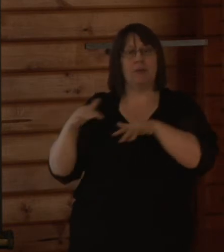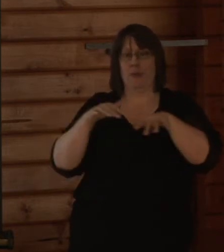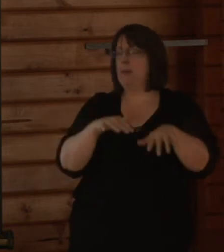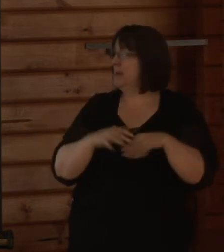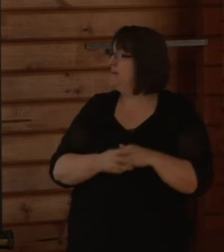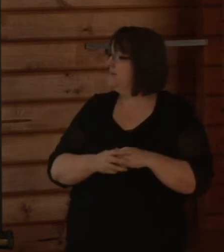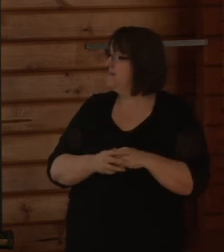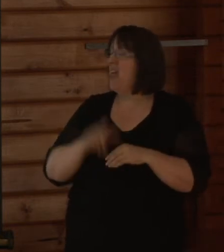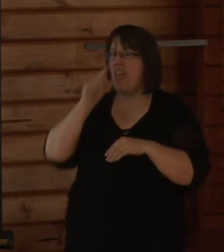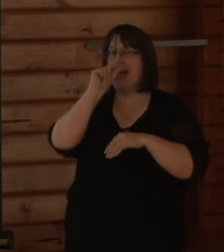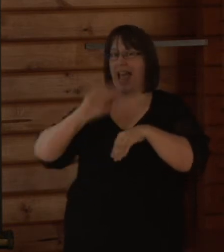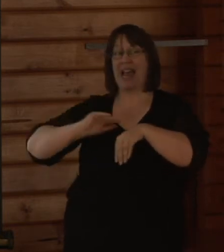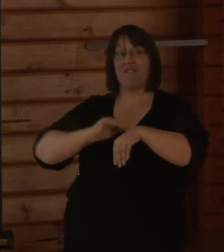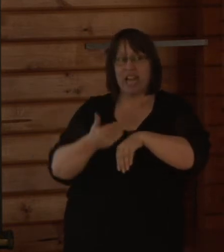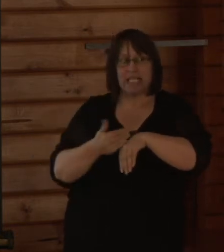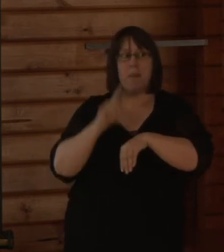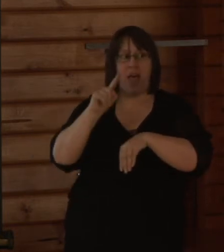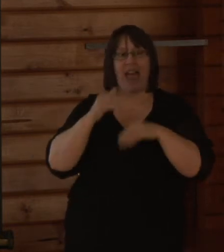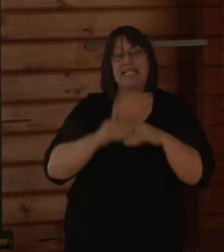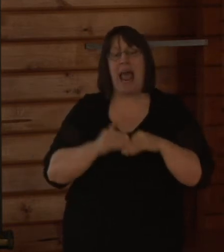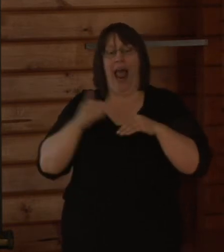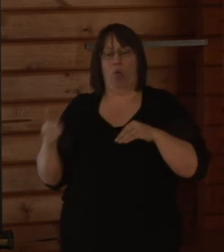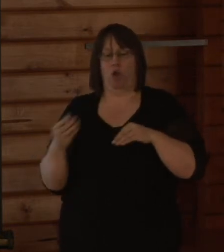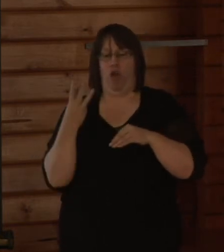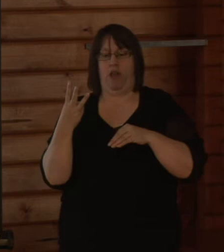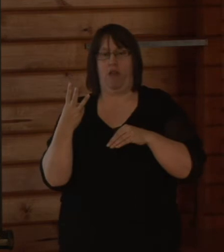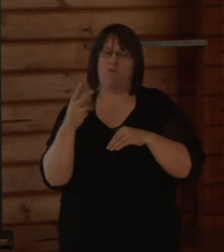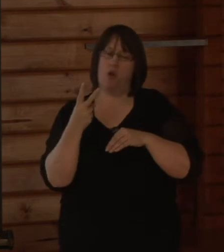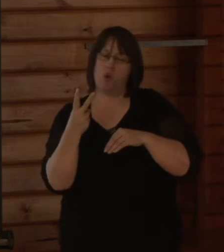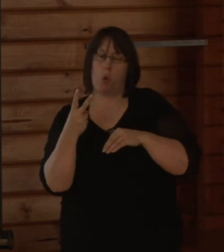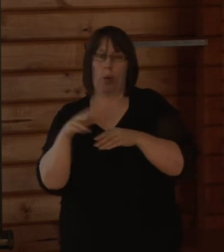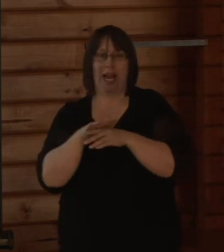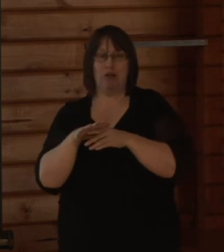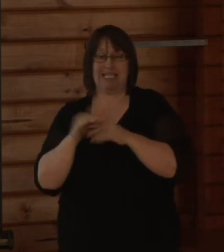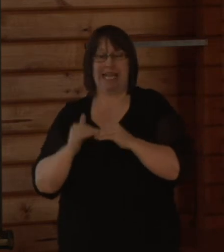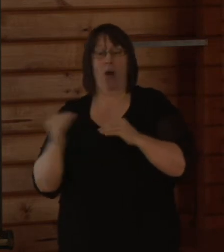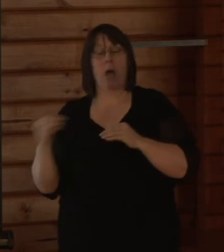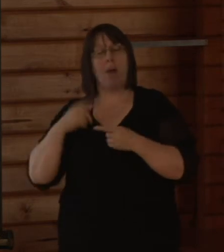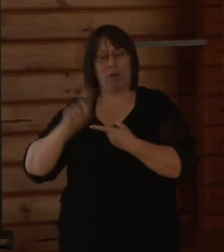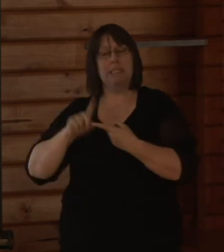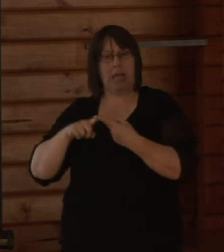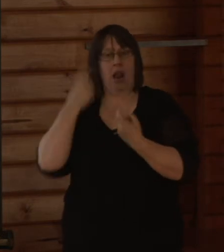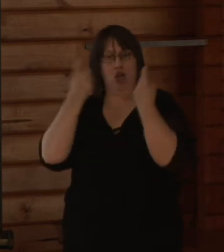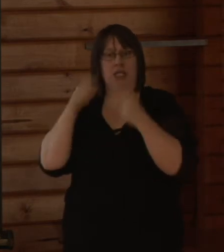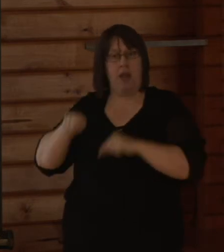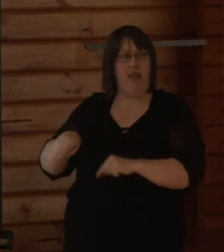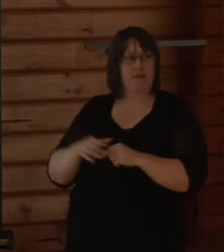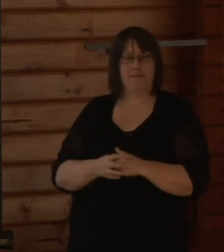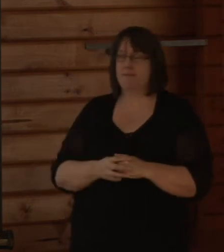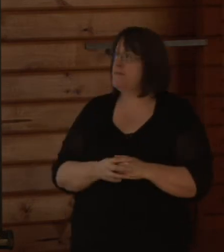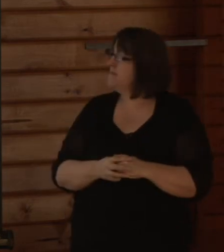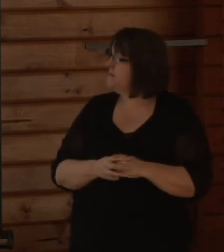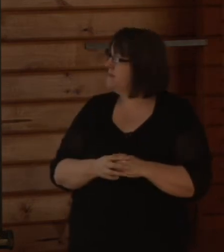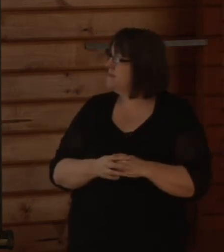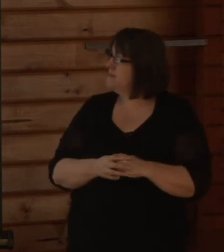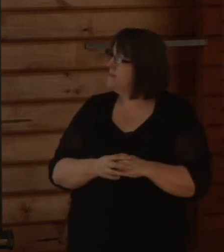estuary but are outside the three main catchments or the two main catchments that discharge the estuary. Just a little